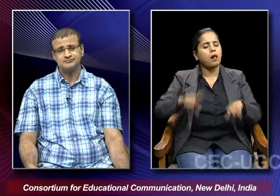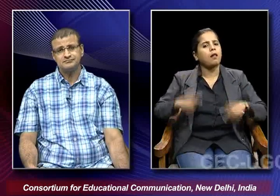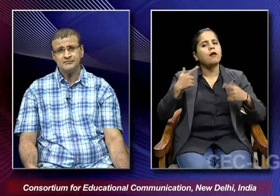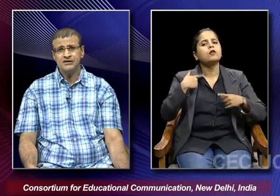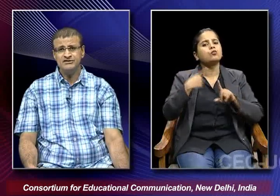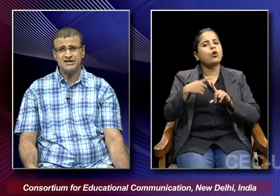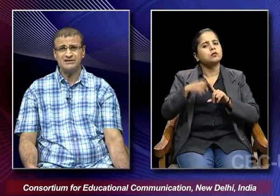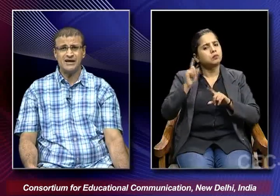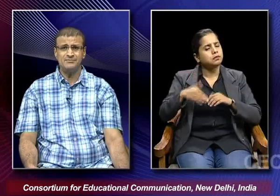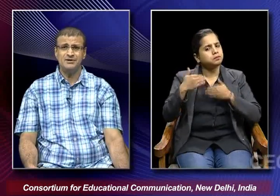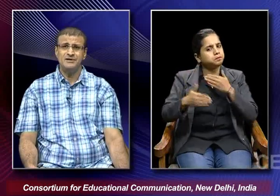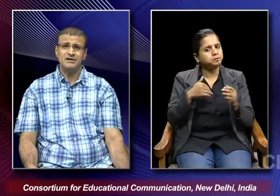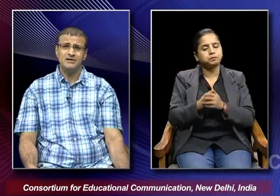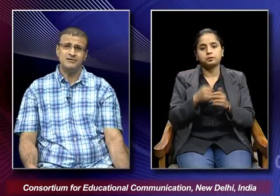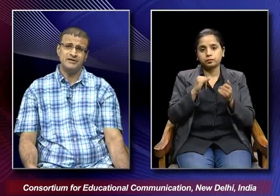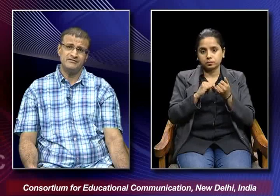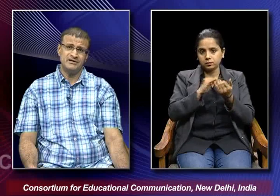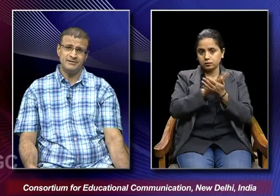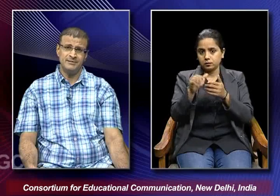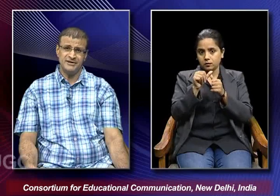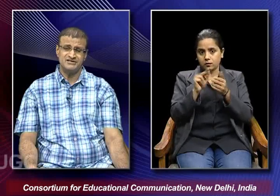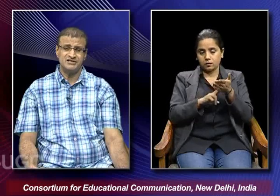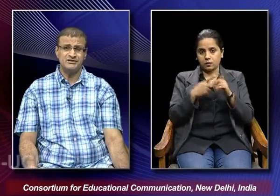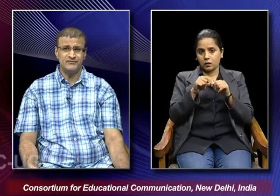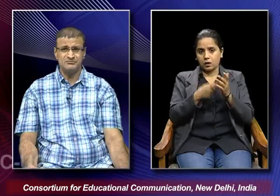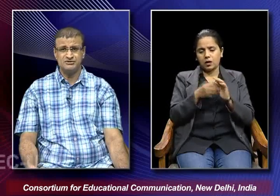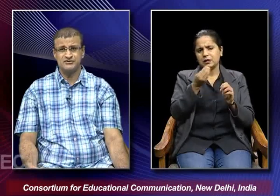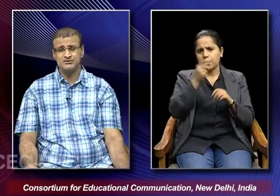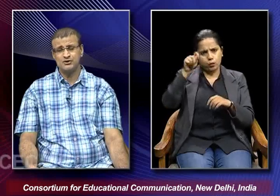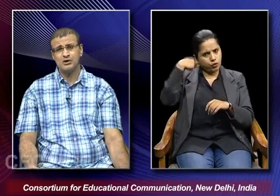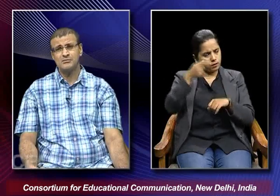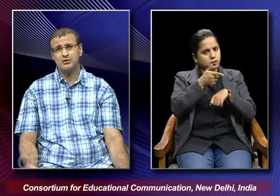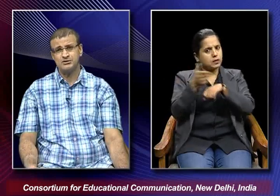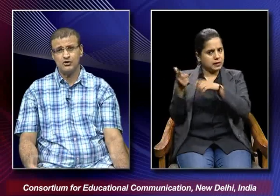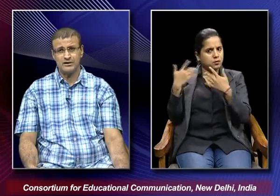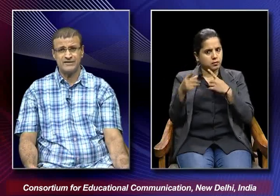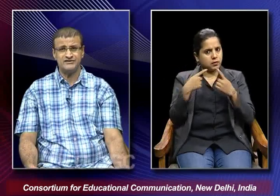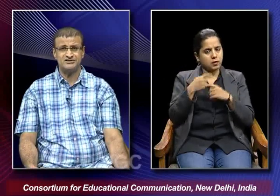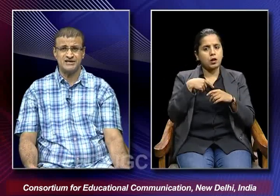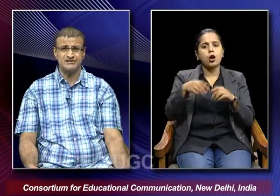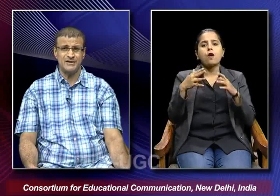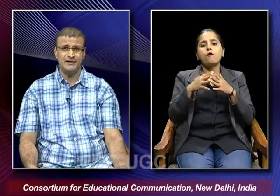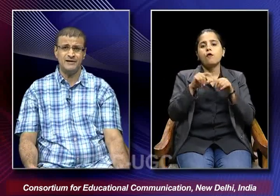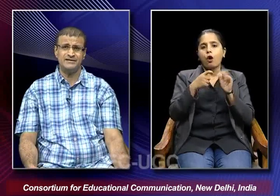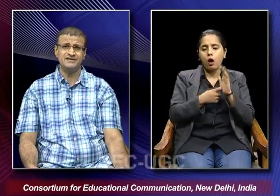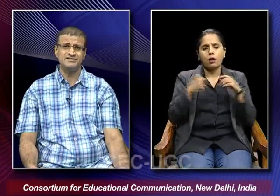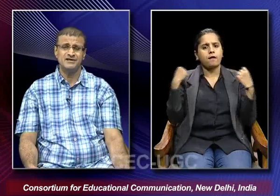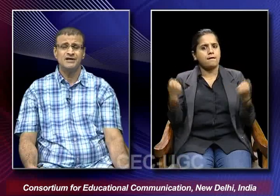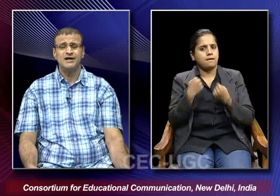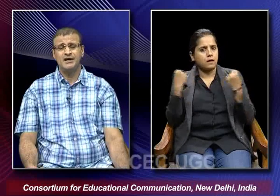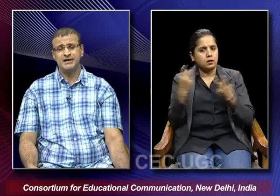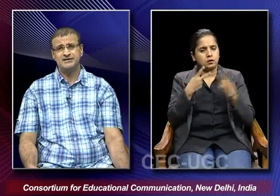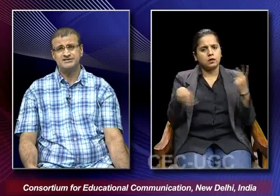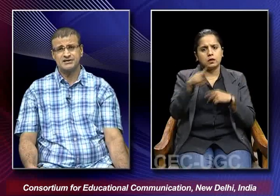vishantaram in a way made certain films which were talking about the war efforts as well and in this